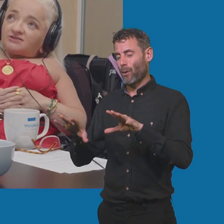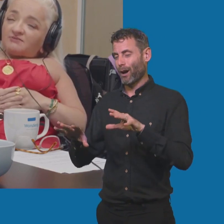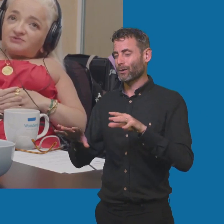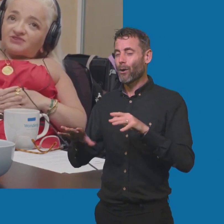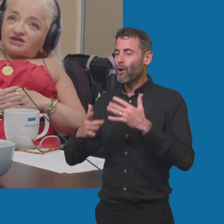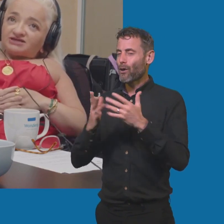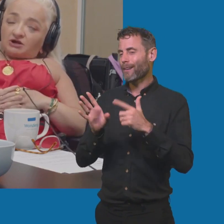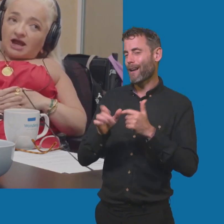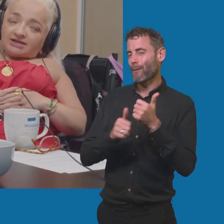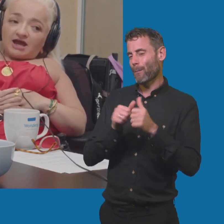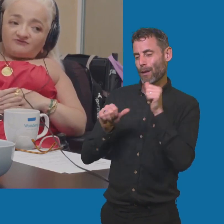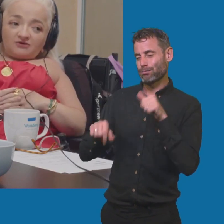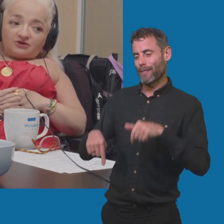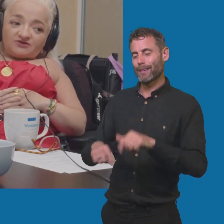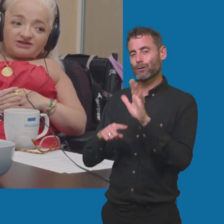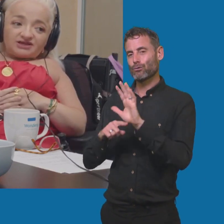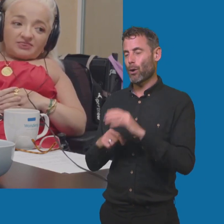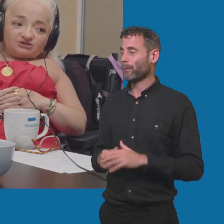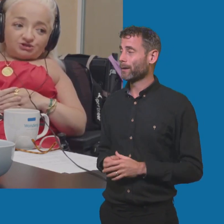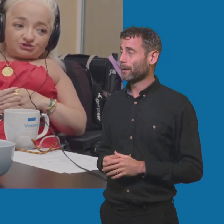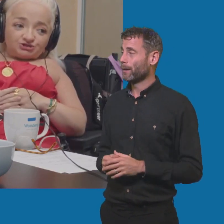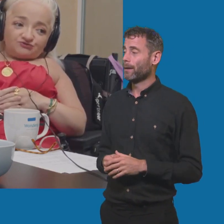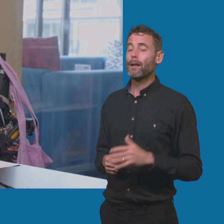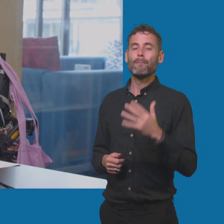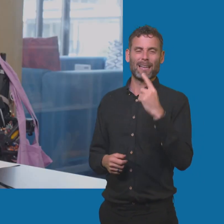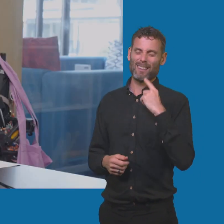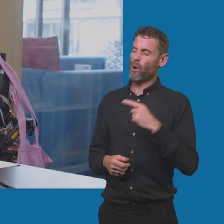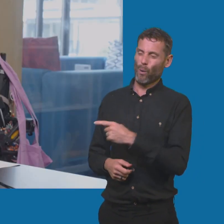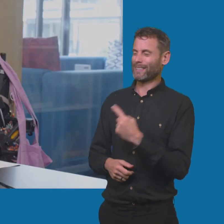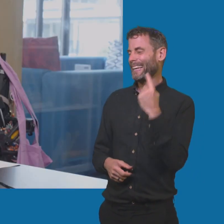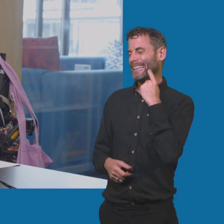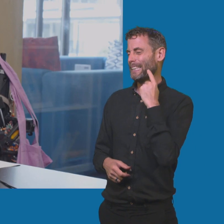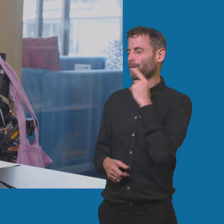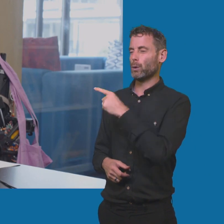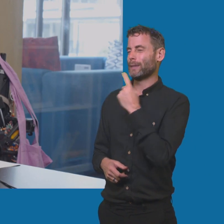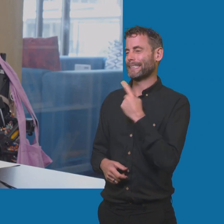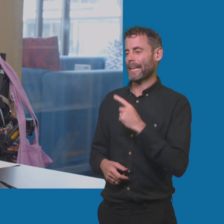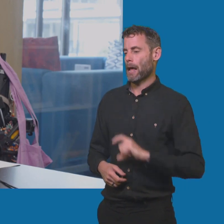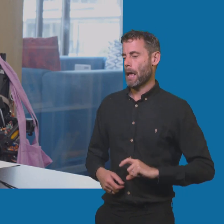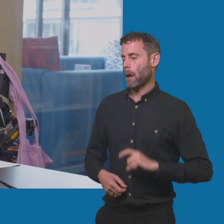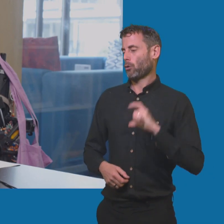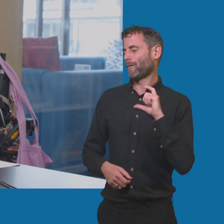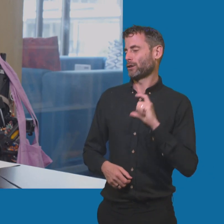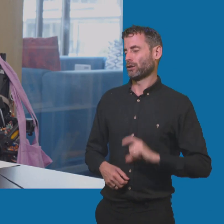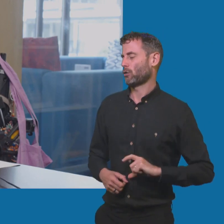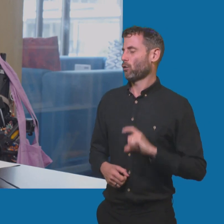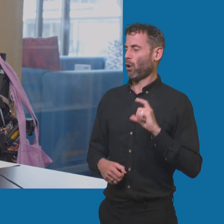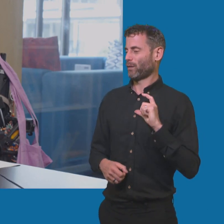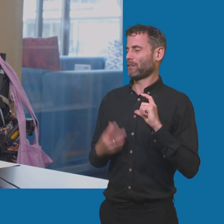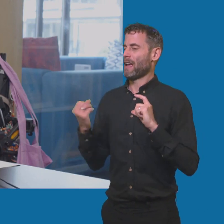they may be thinking, okay, yeah, fair enough, easier said than done because you've done this and you've got that platform and so on and so forth. And I